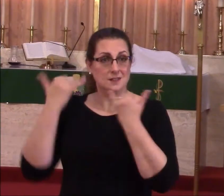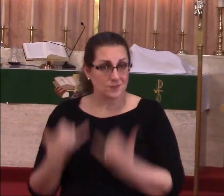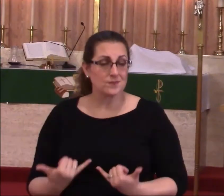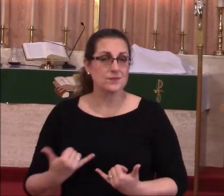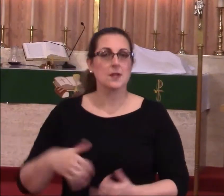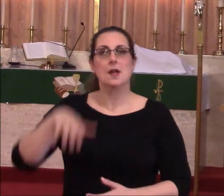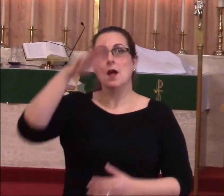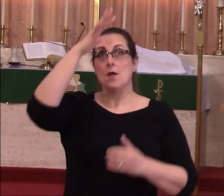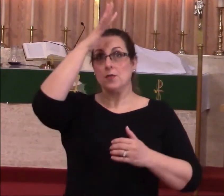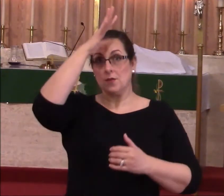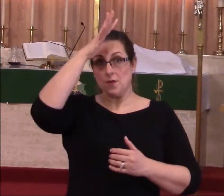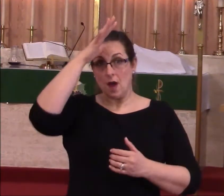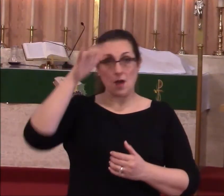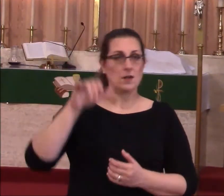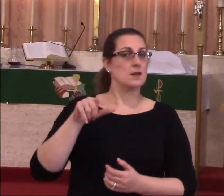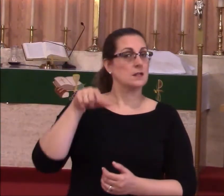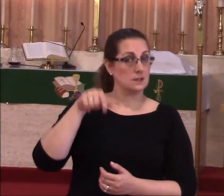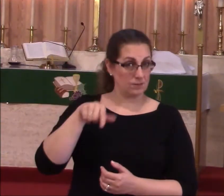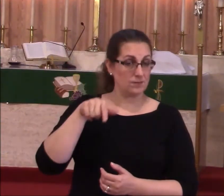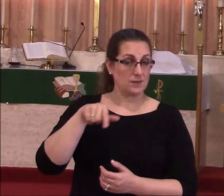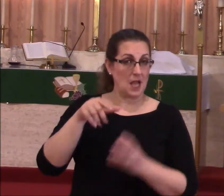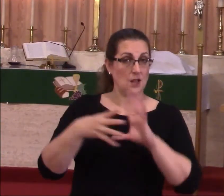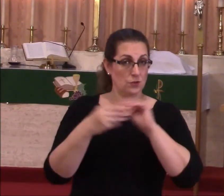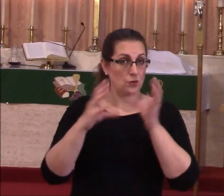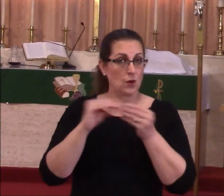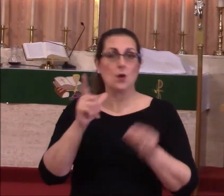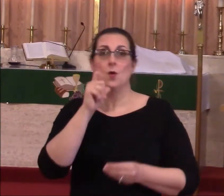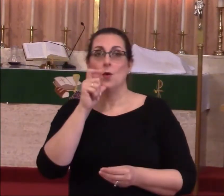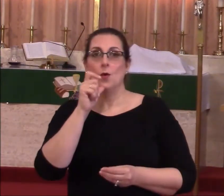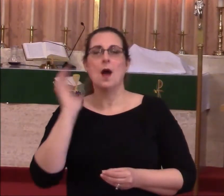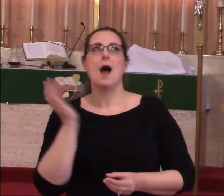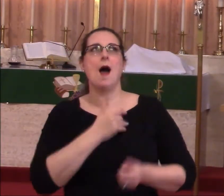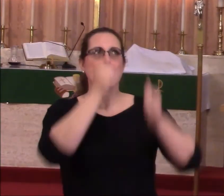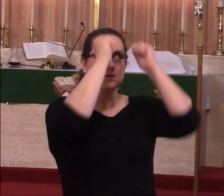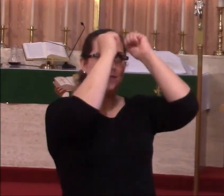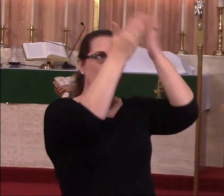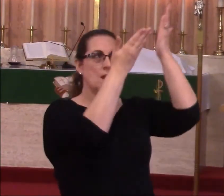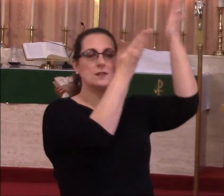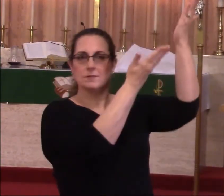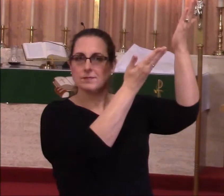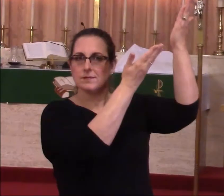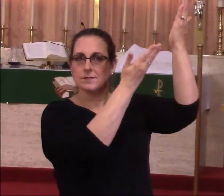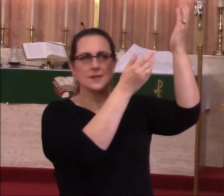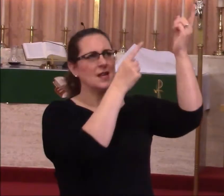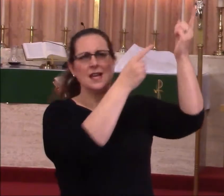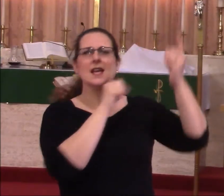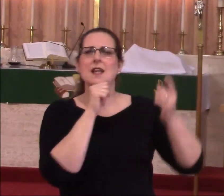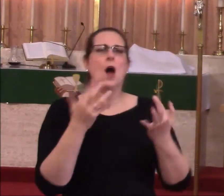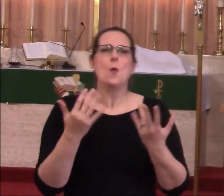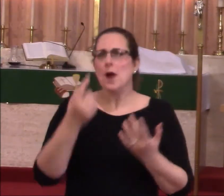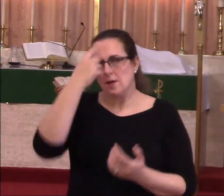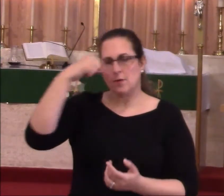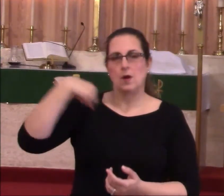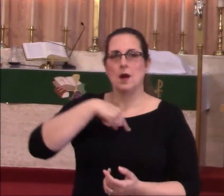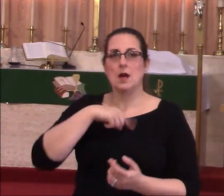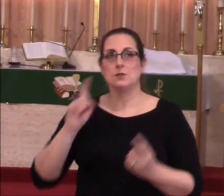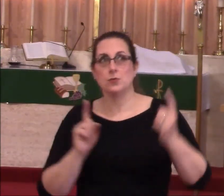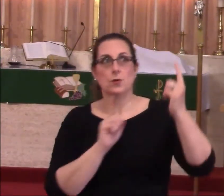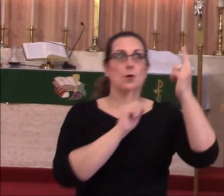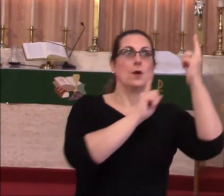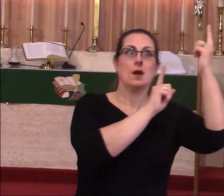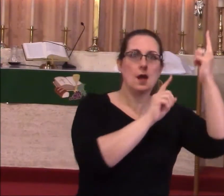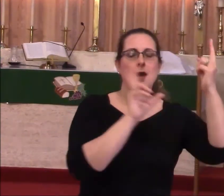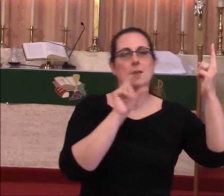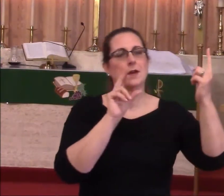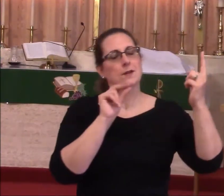The father in this narrative is none other than our father in heaven. For he does not wait for us to come to him to